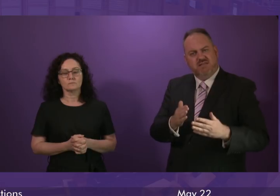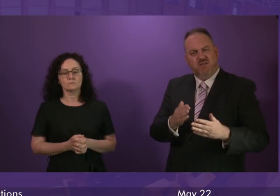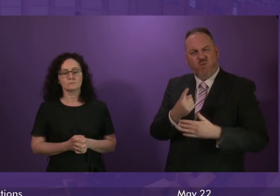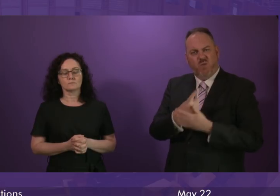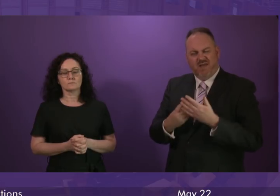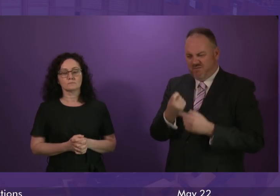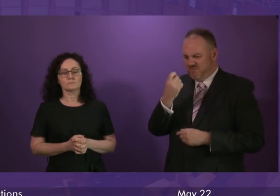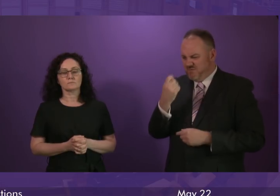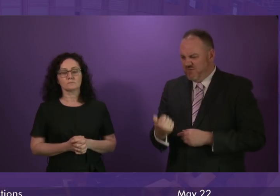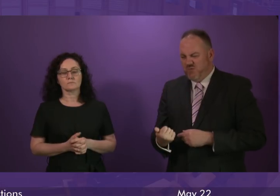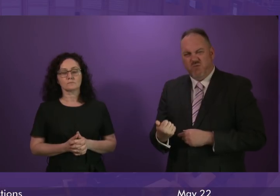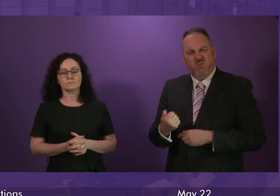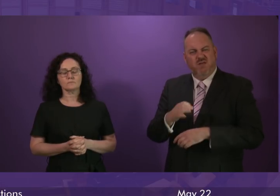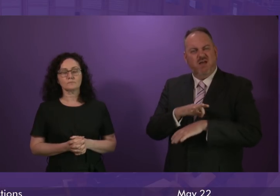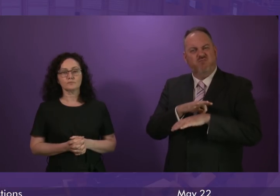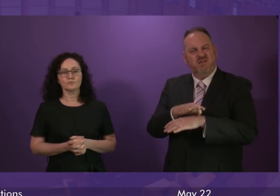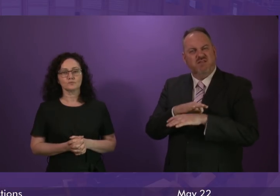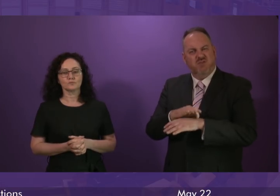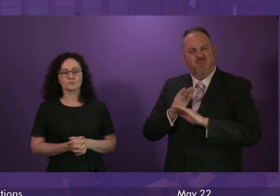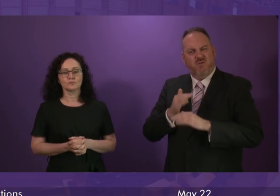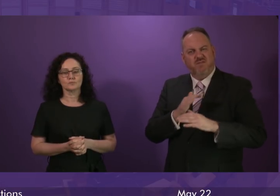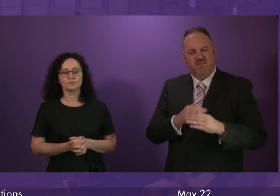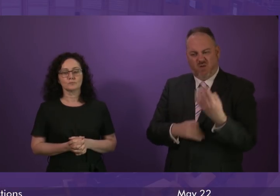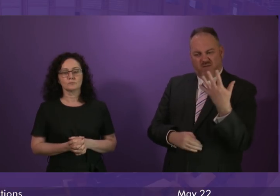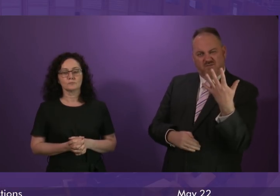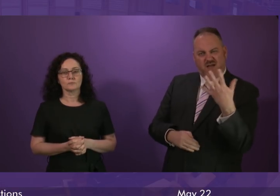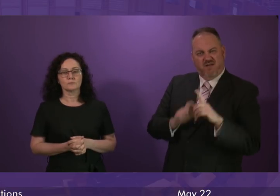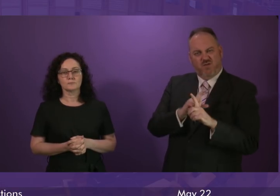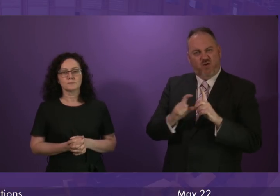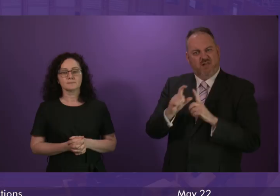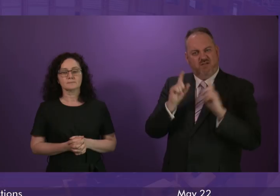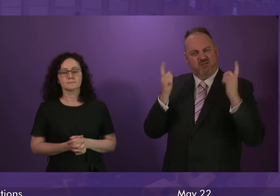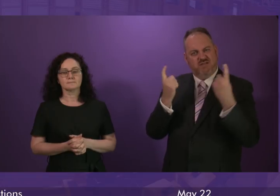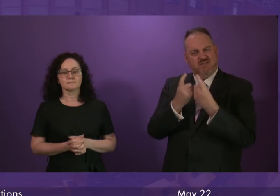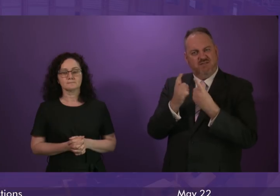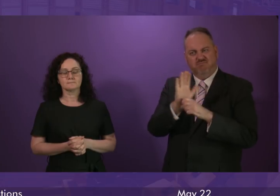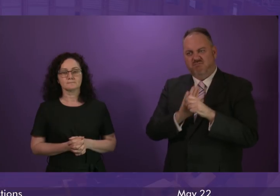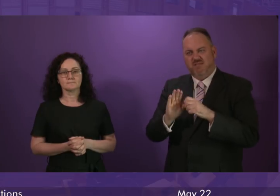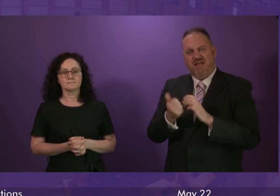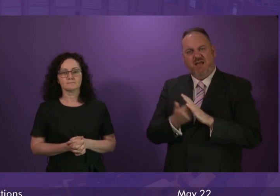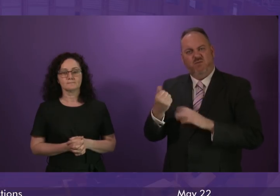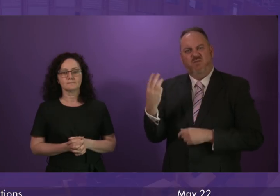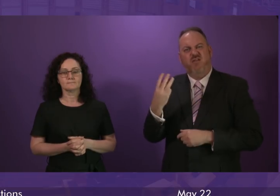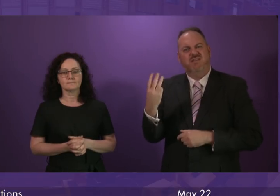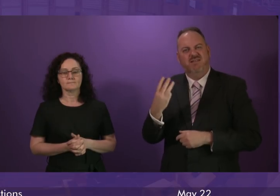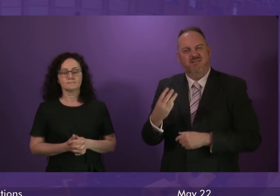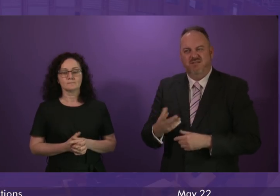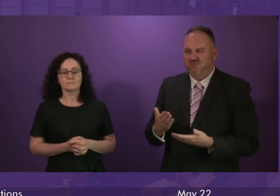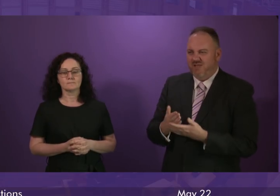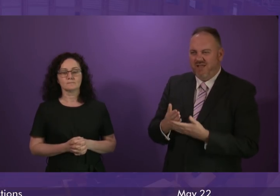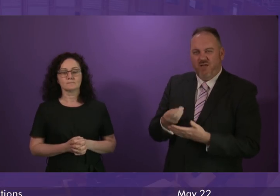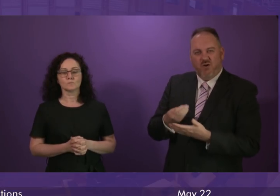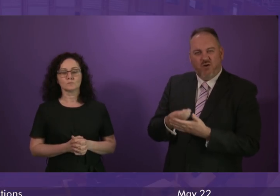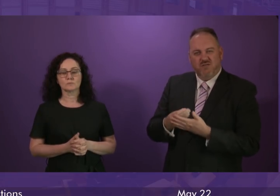only five of Scotland's 13 college regions, excluding my constituents in the Highlands and Islands? And given that re-skilling into a technology career can